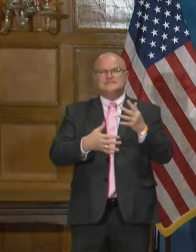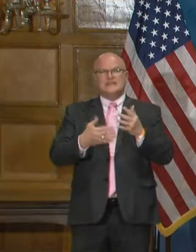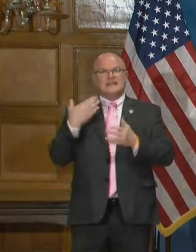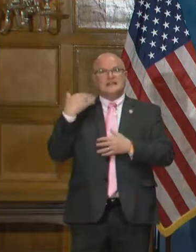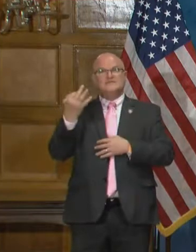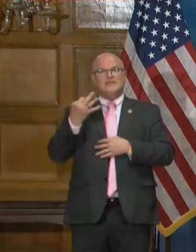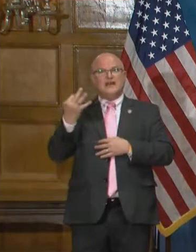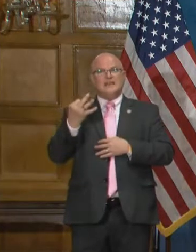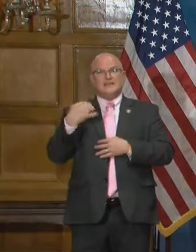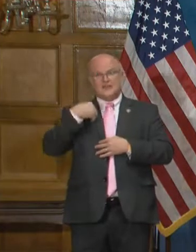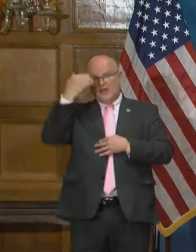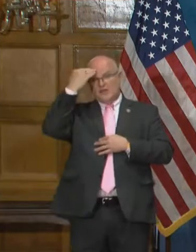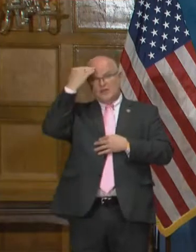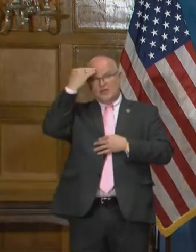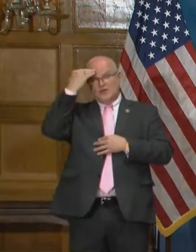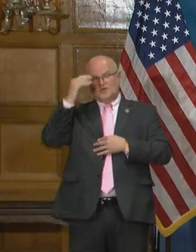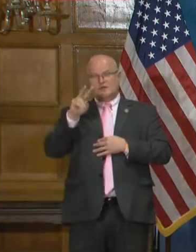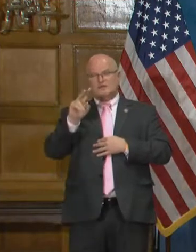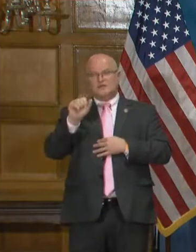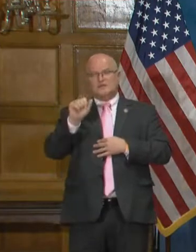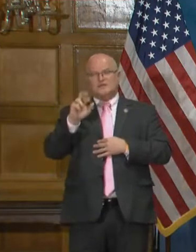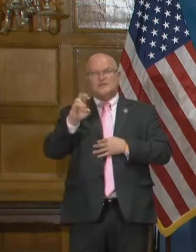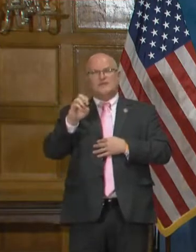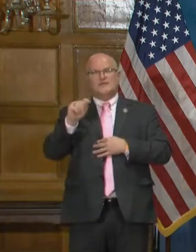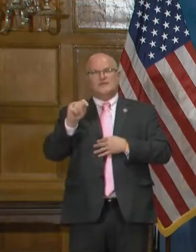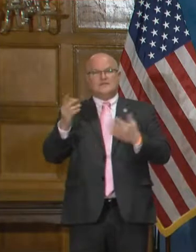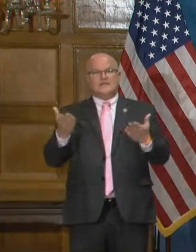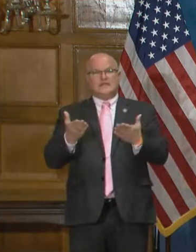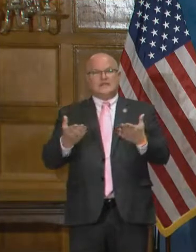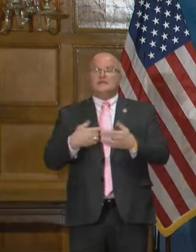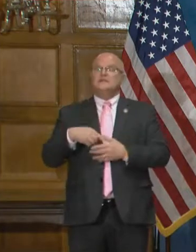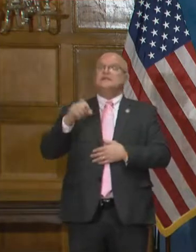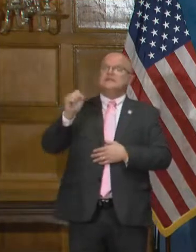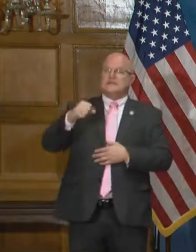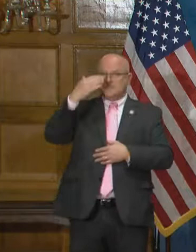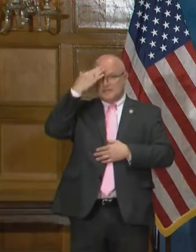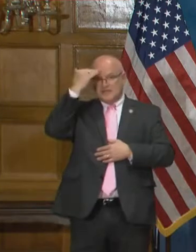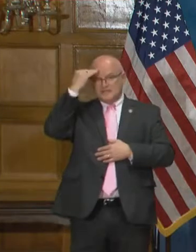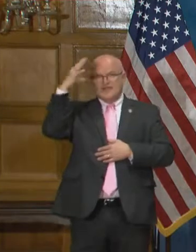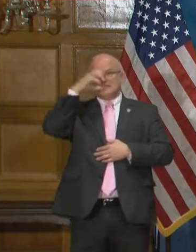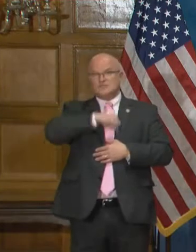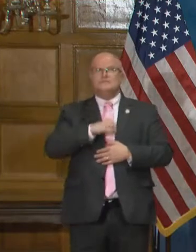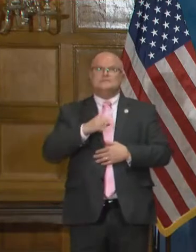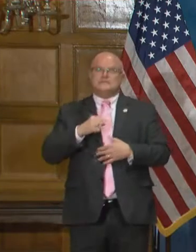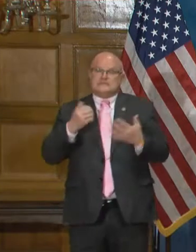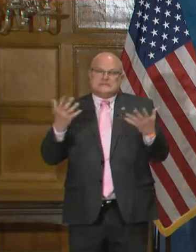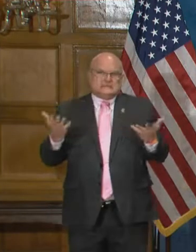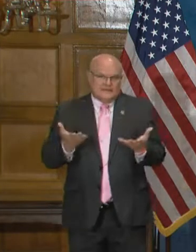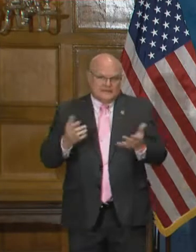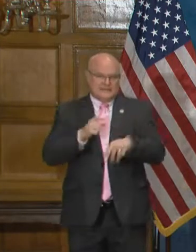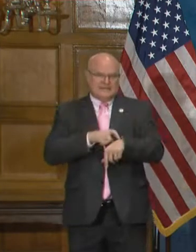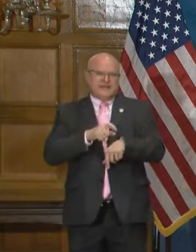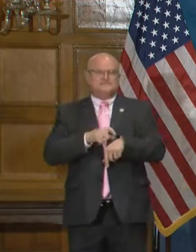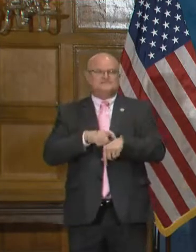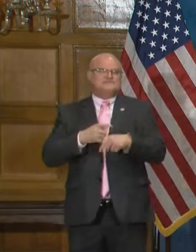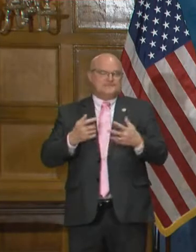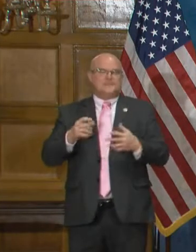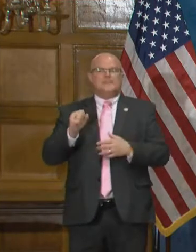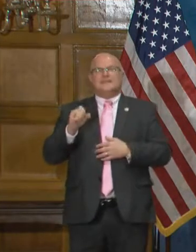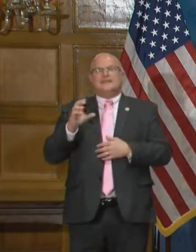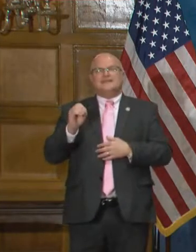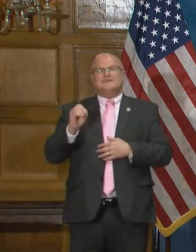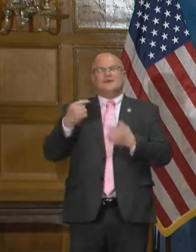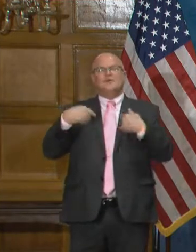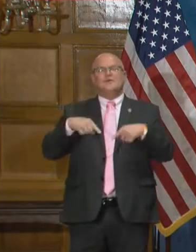last Friday had I known a variant was here. And the answer is yes, because I presumed it was here at the time. And